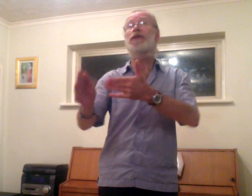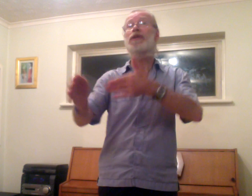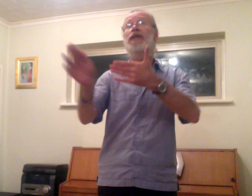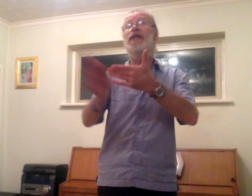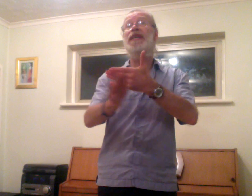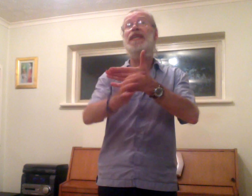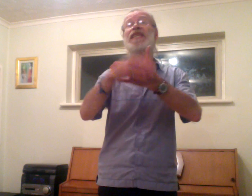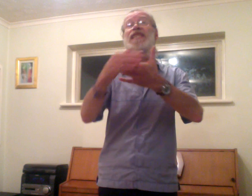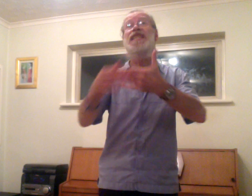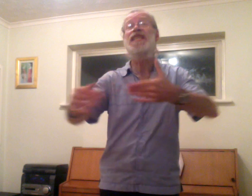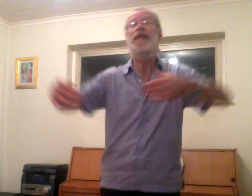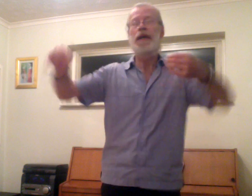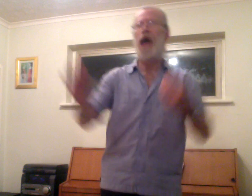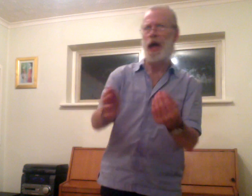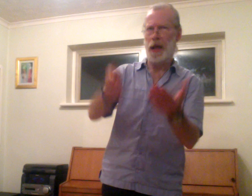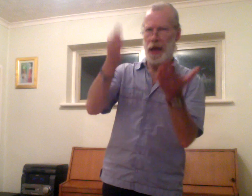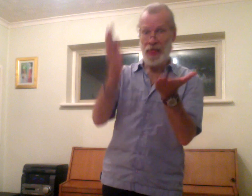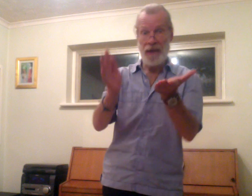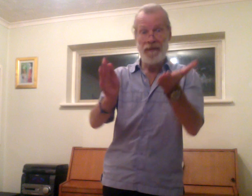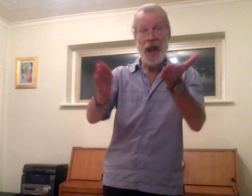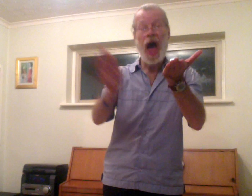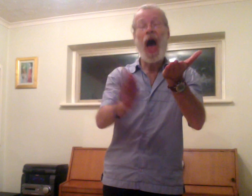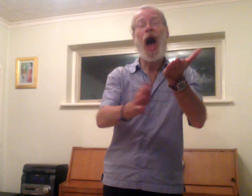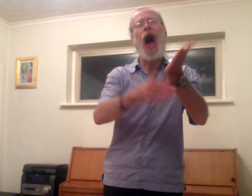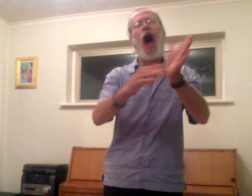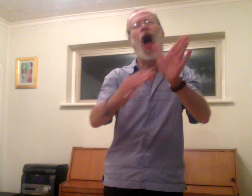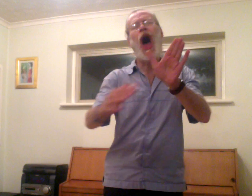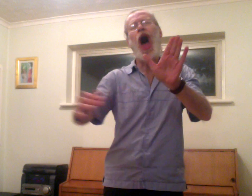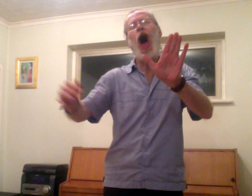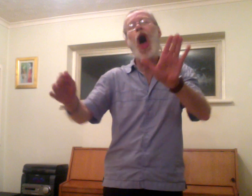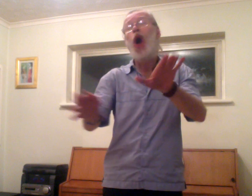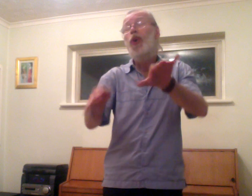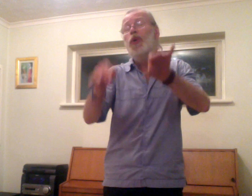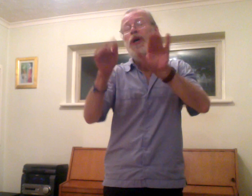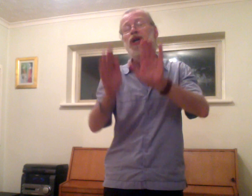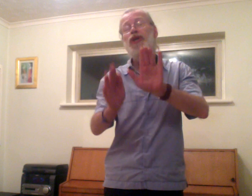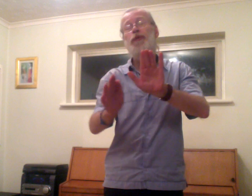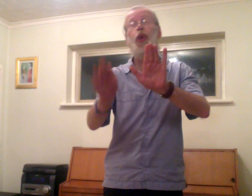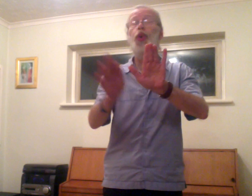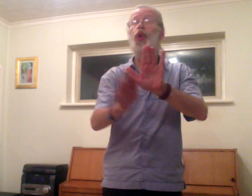tree And the flowers New